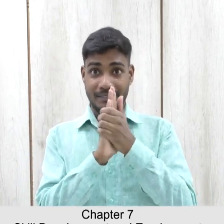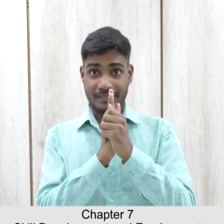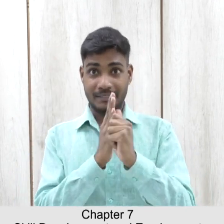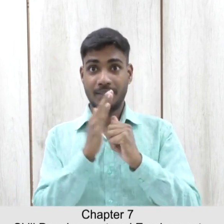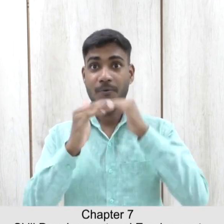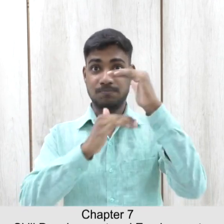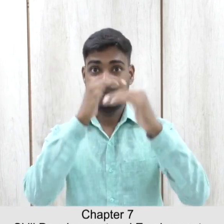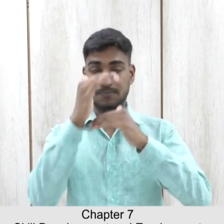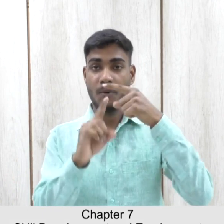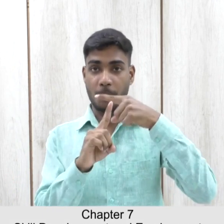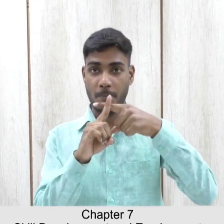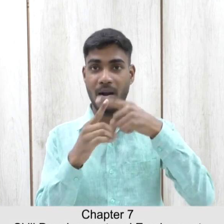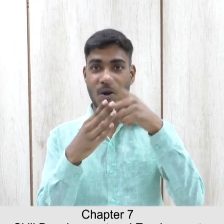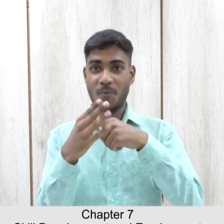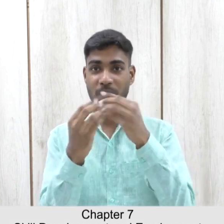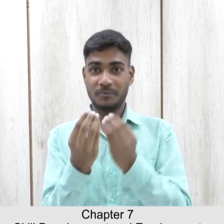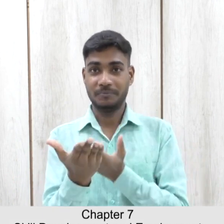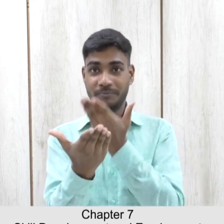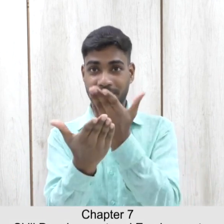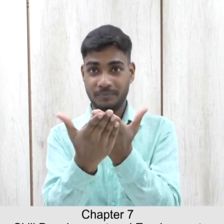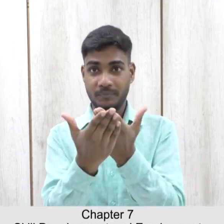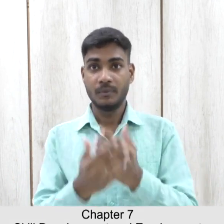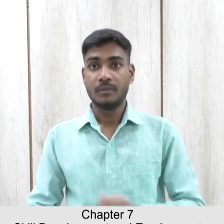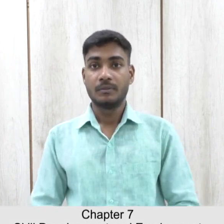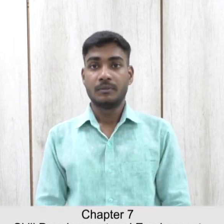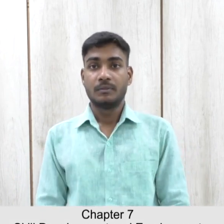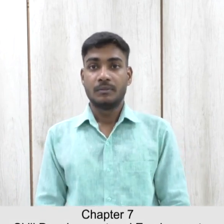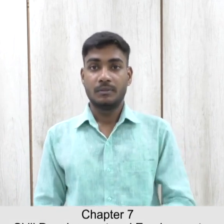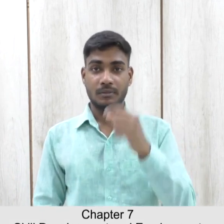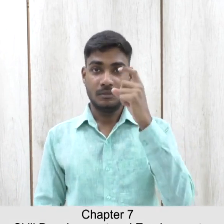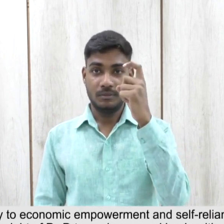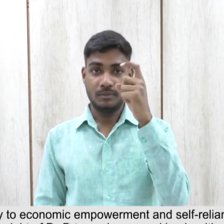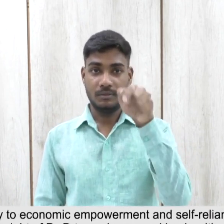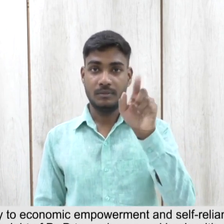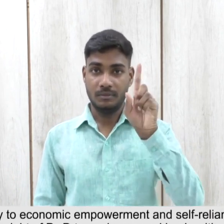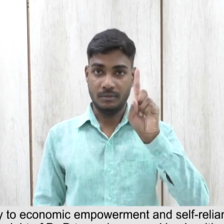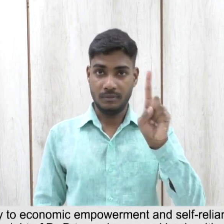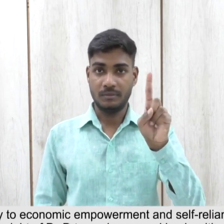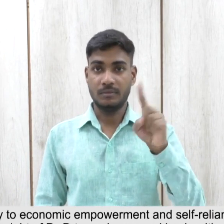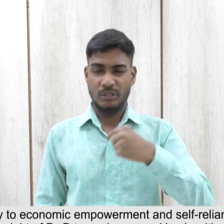Skill Development and Employment 7.1